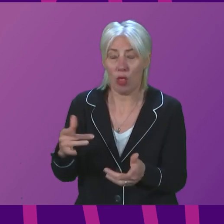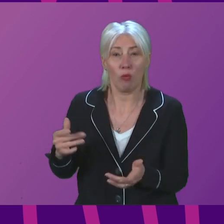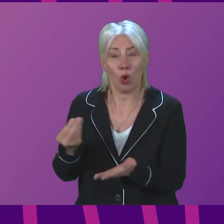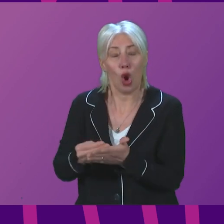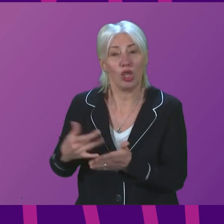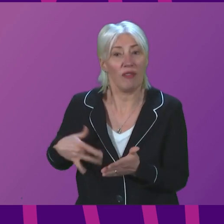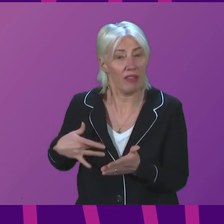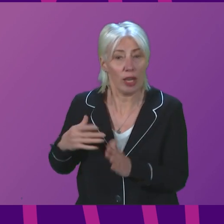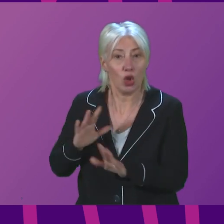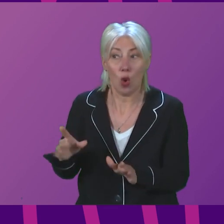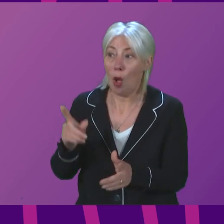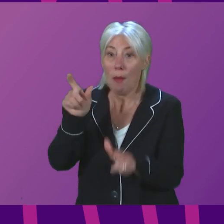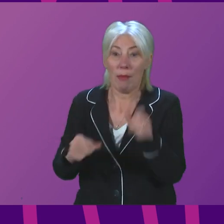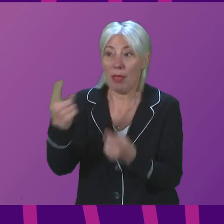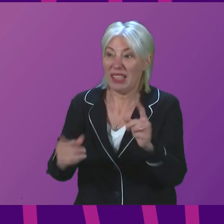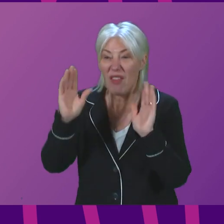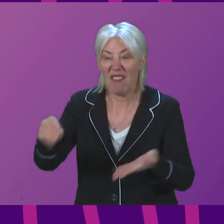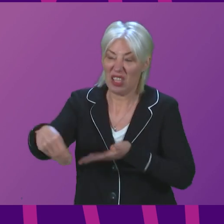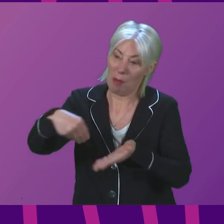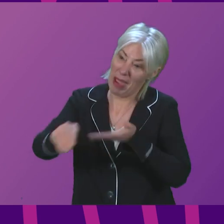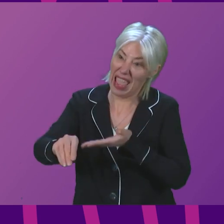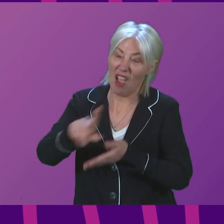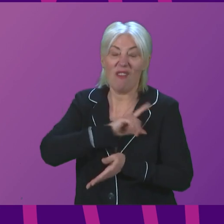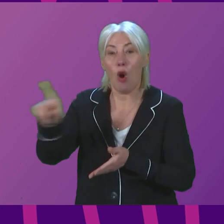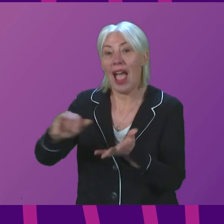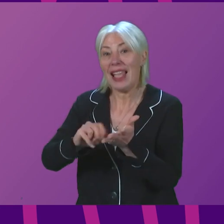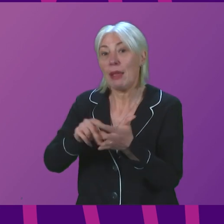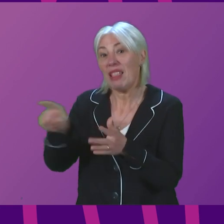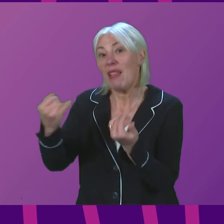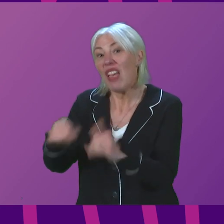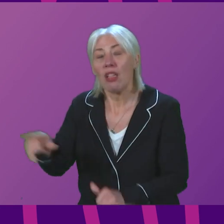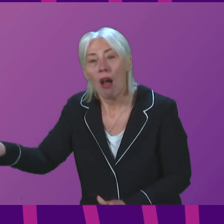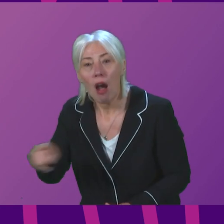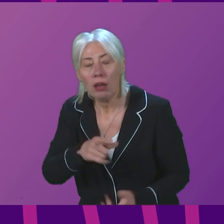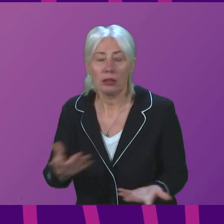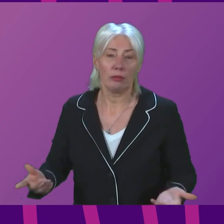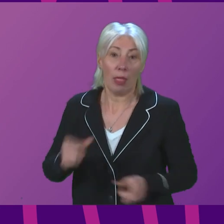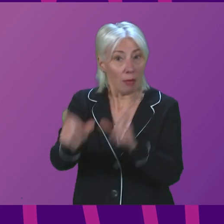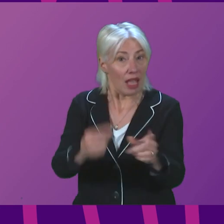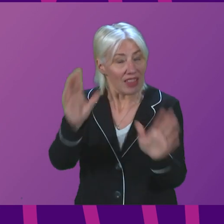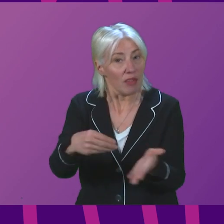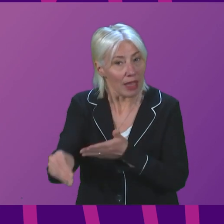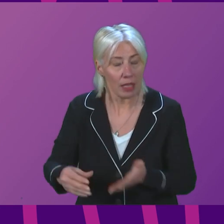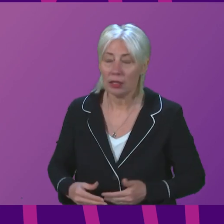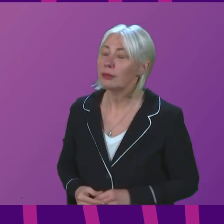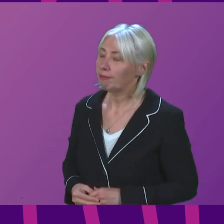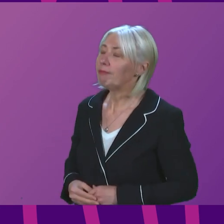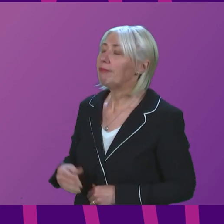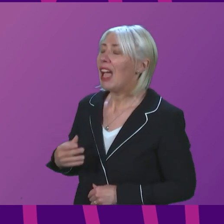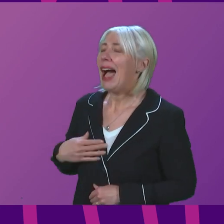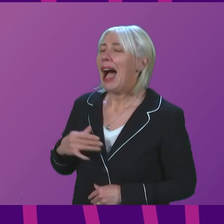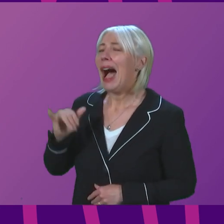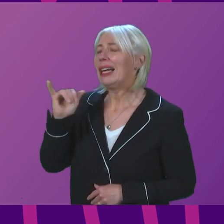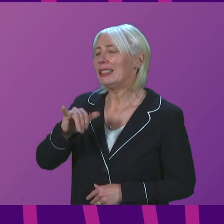is this government instead making them pay the cost of SNP failure? First Minister, well I did say that I suspected